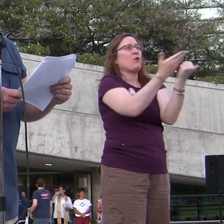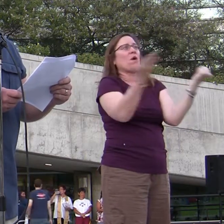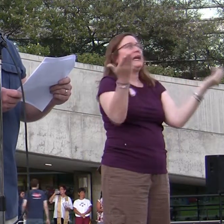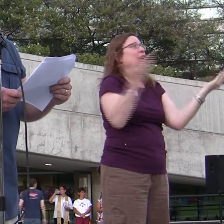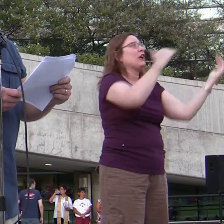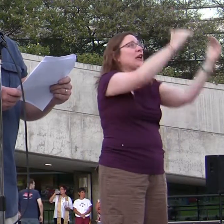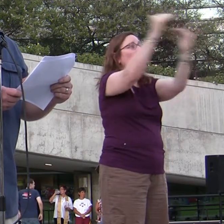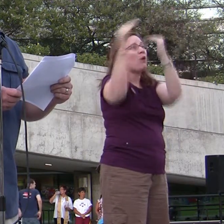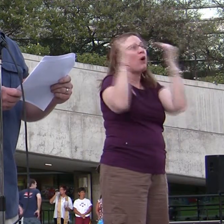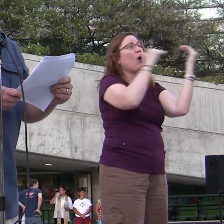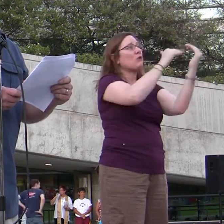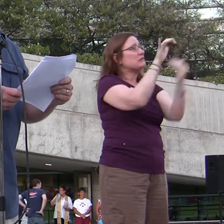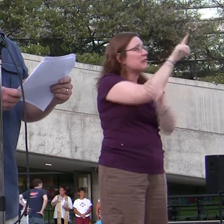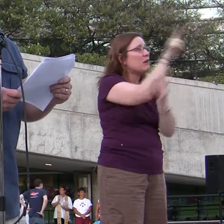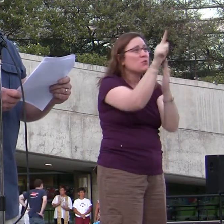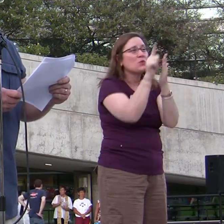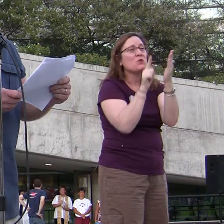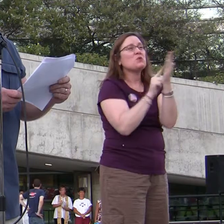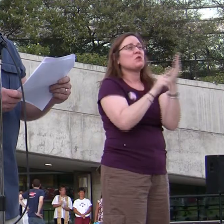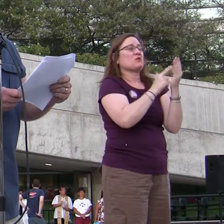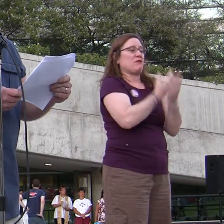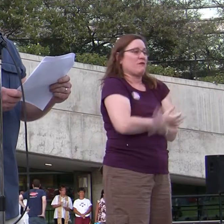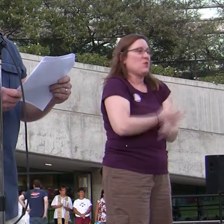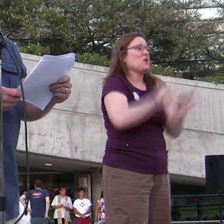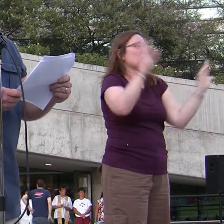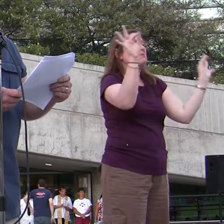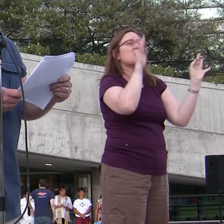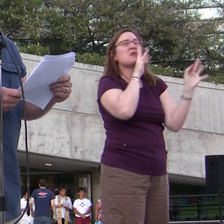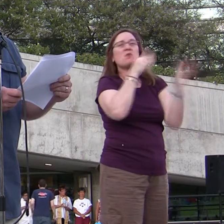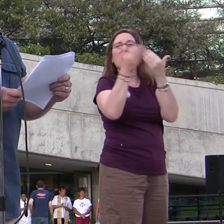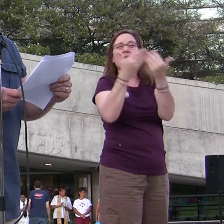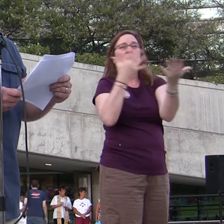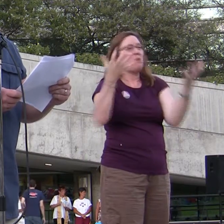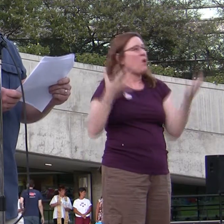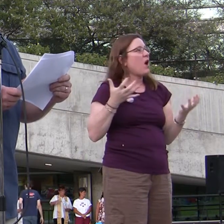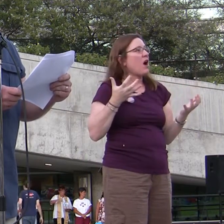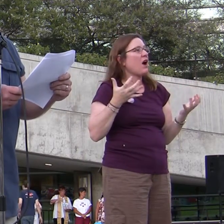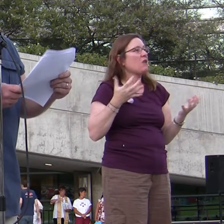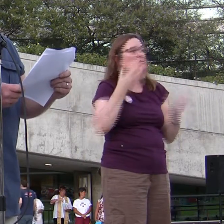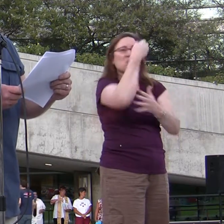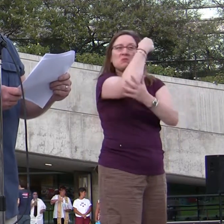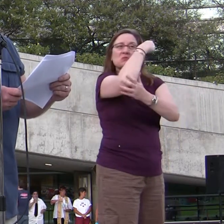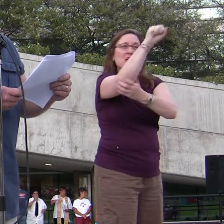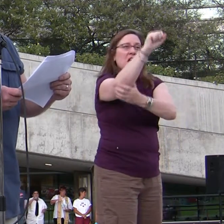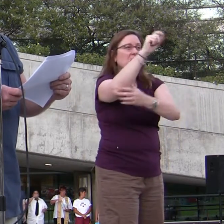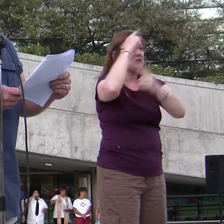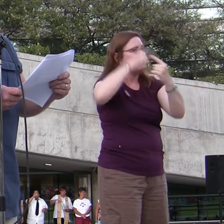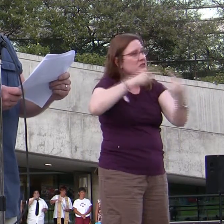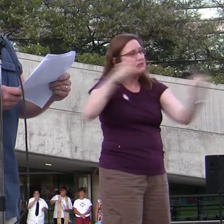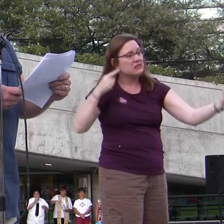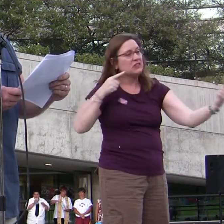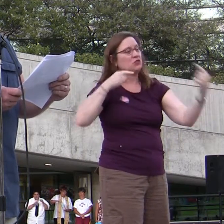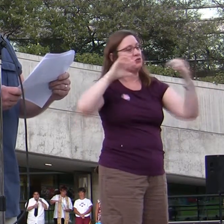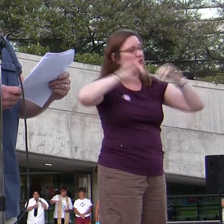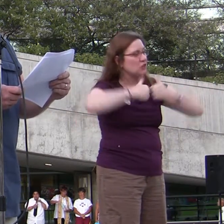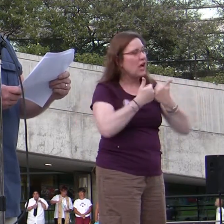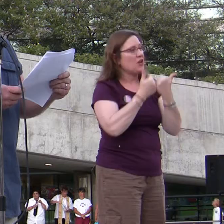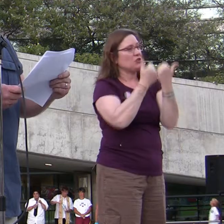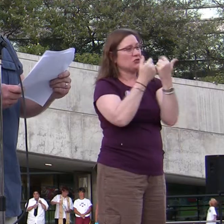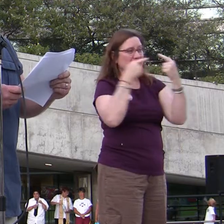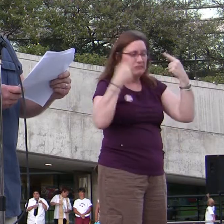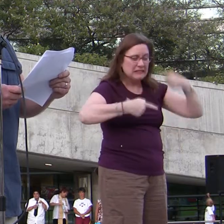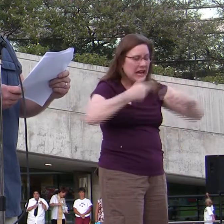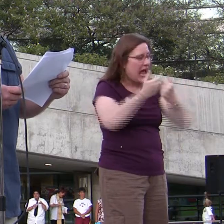bound by the same rules, that we are free to speak out on anything we choose, to protest, to disagree, to challenge, and to counter.